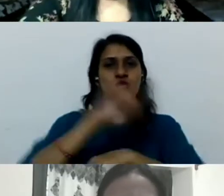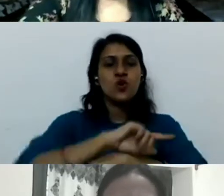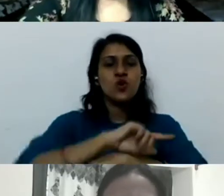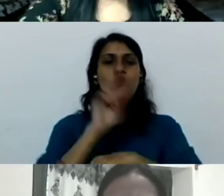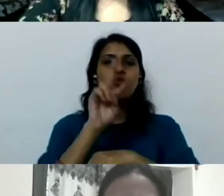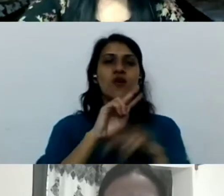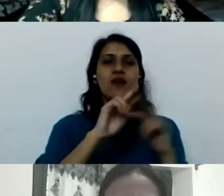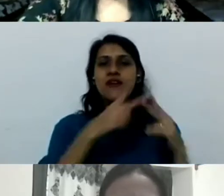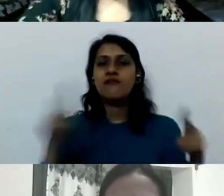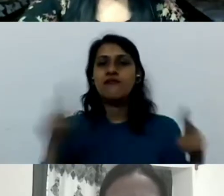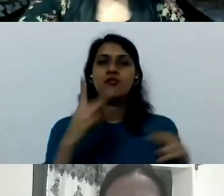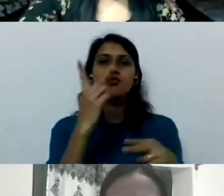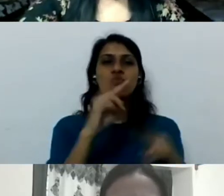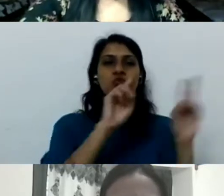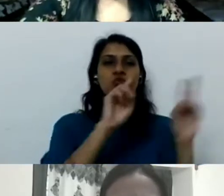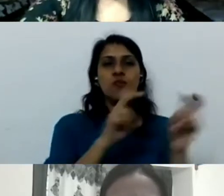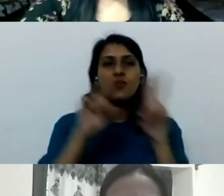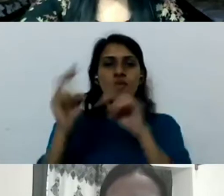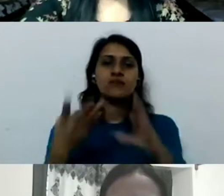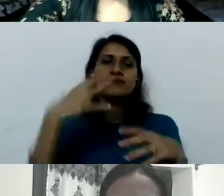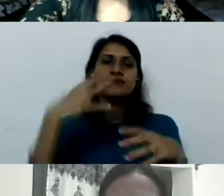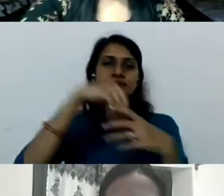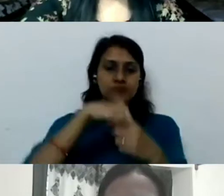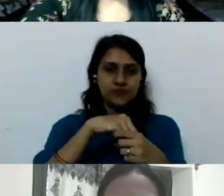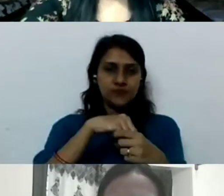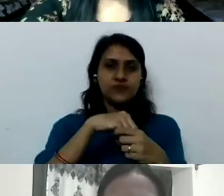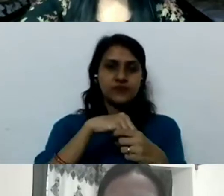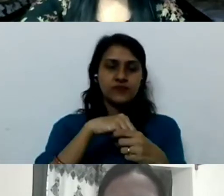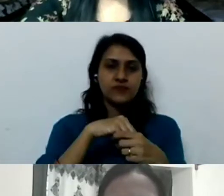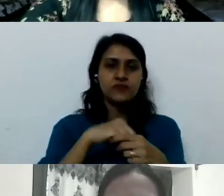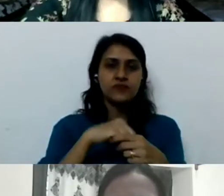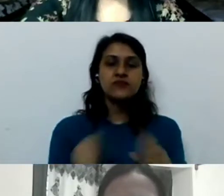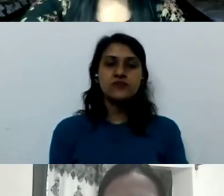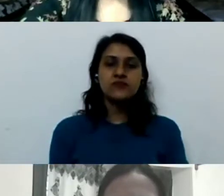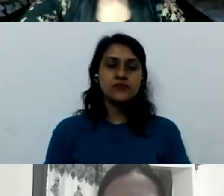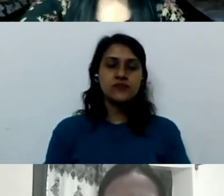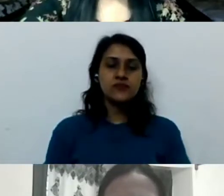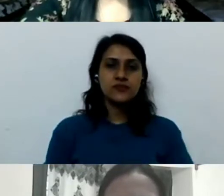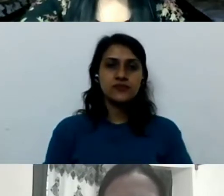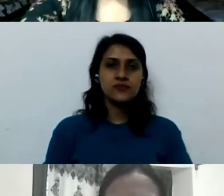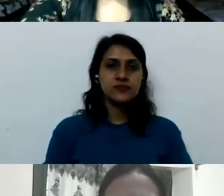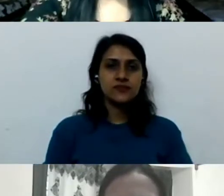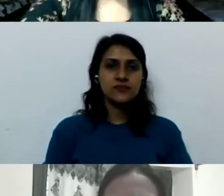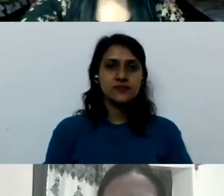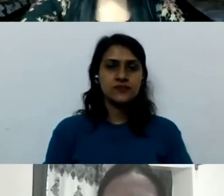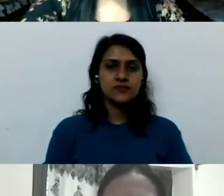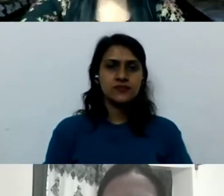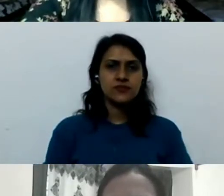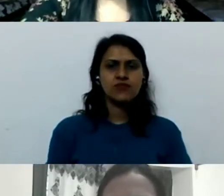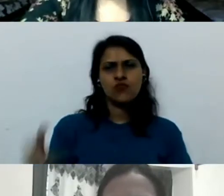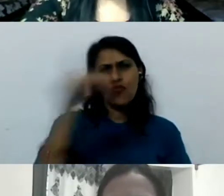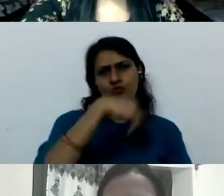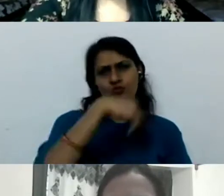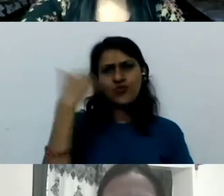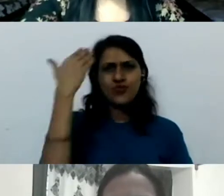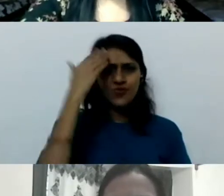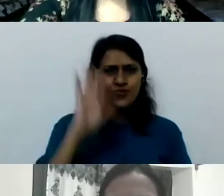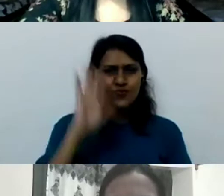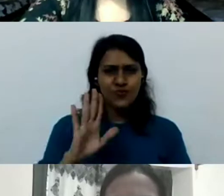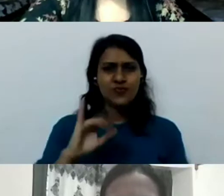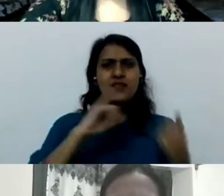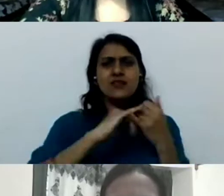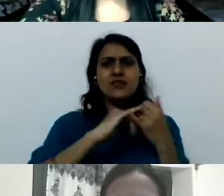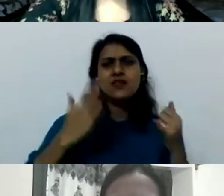and outreach along with policy issues and as you know that in uh well we all know basically that in sustainability